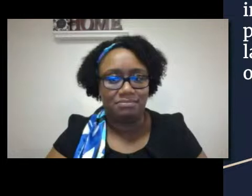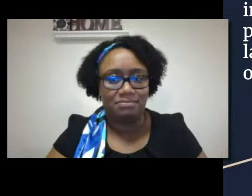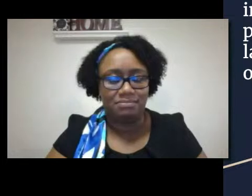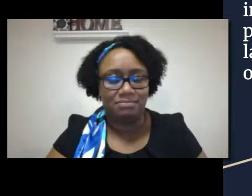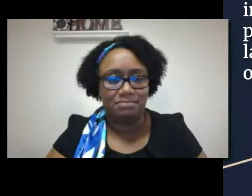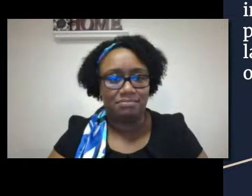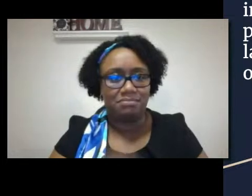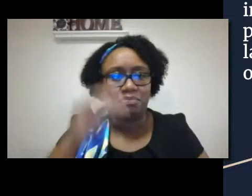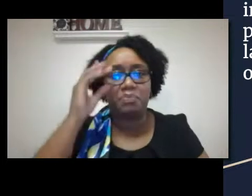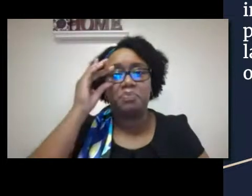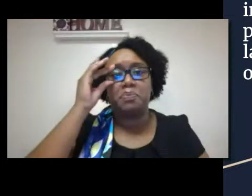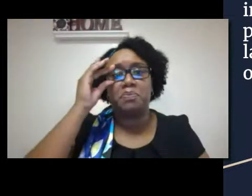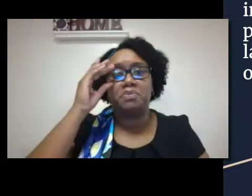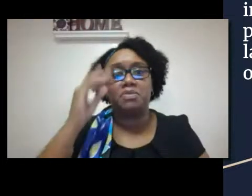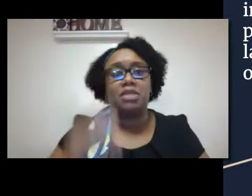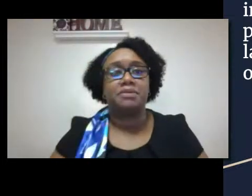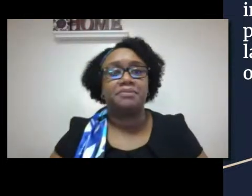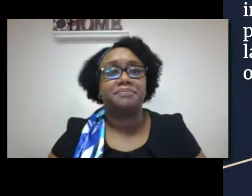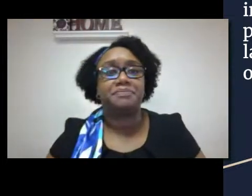Next slide, please.